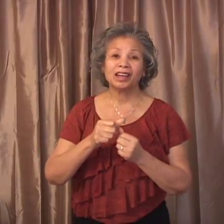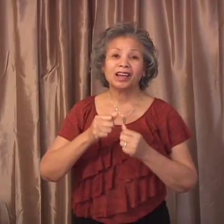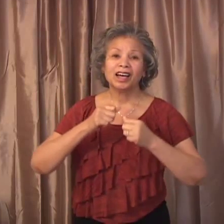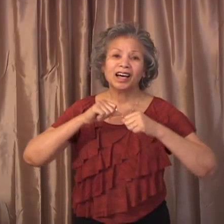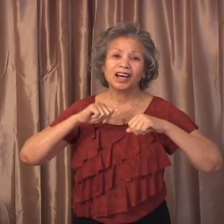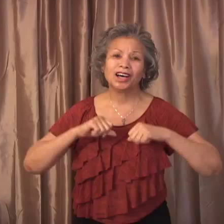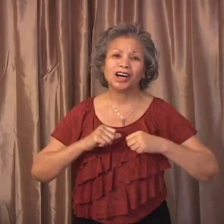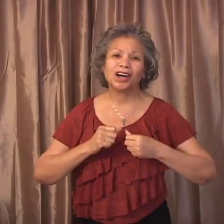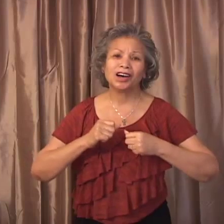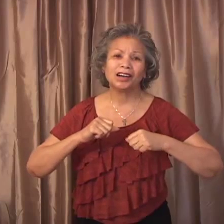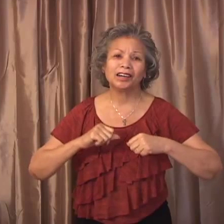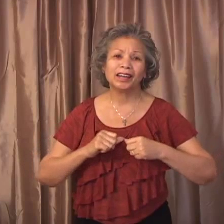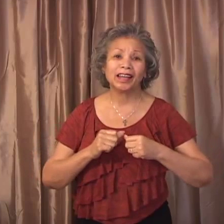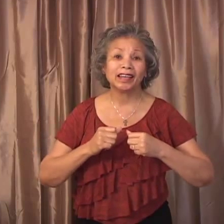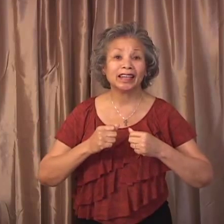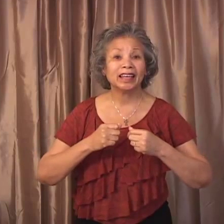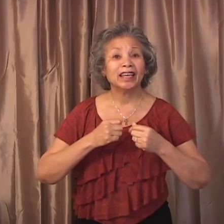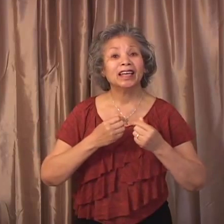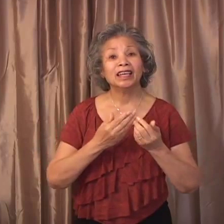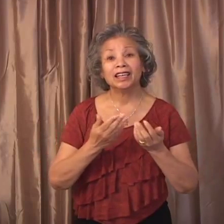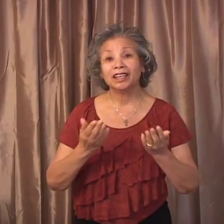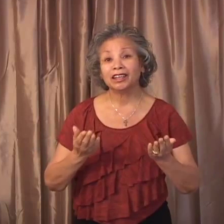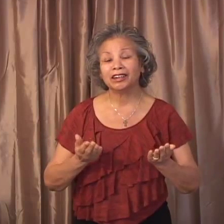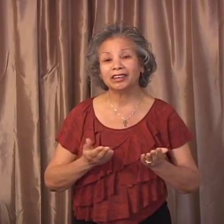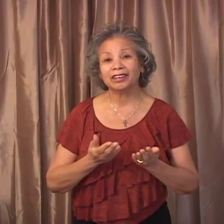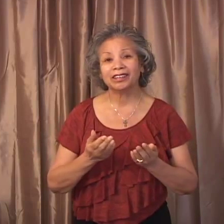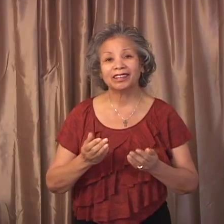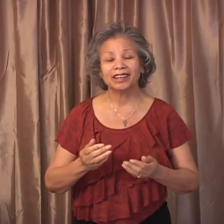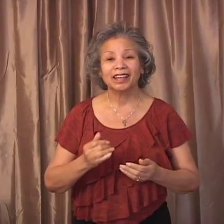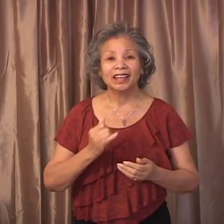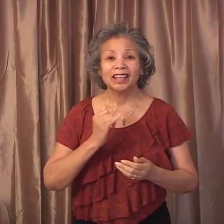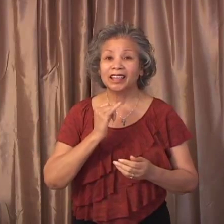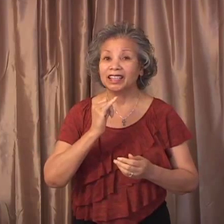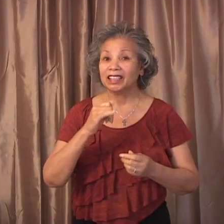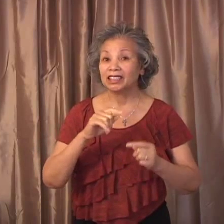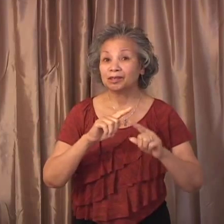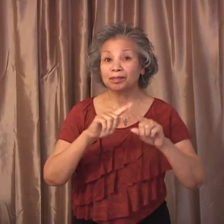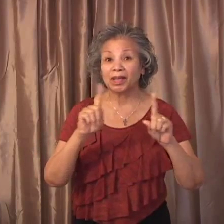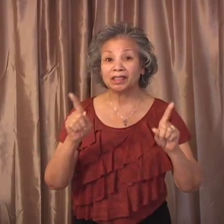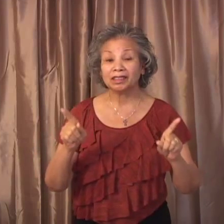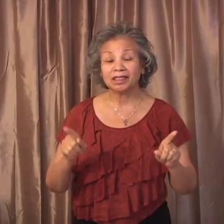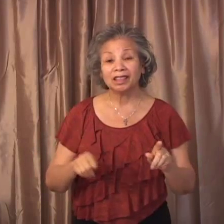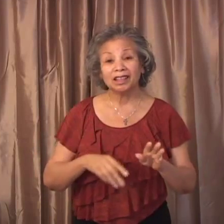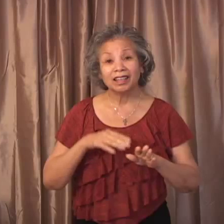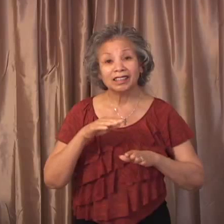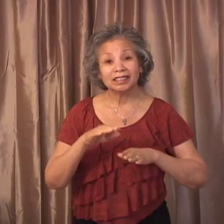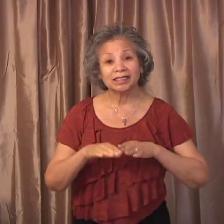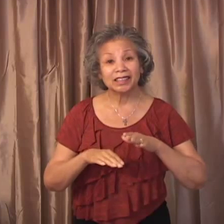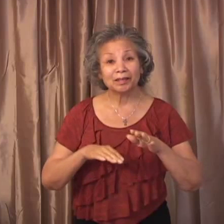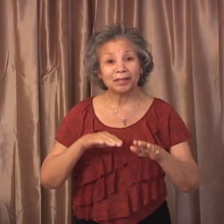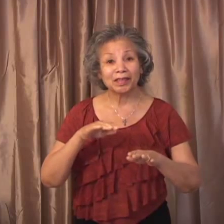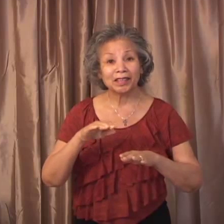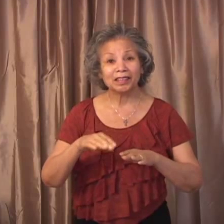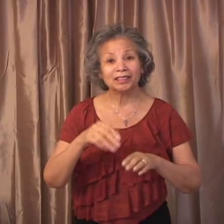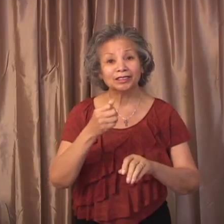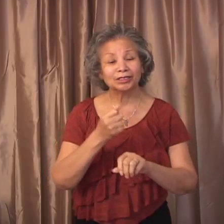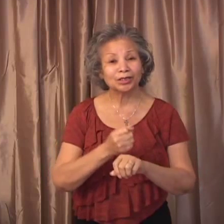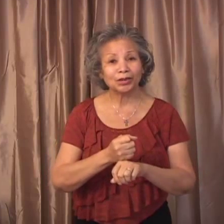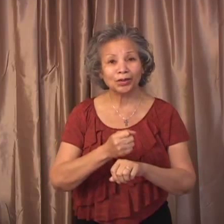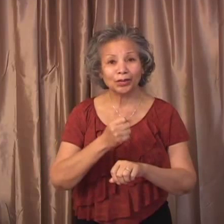A heartache here is but a stepping stone